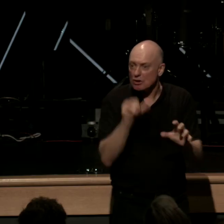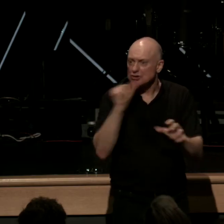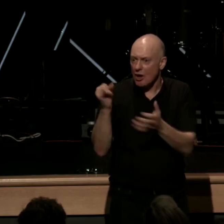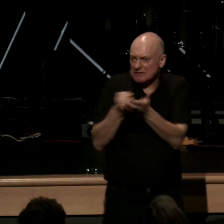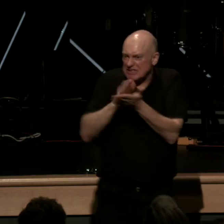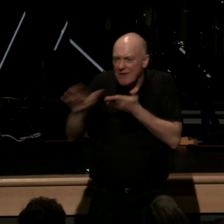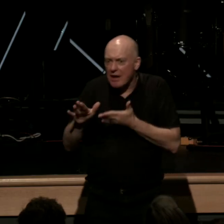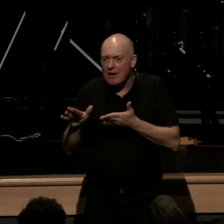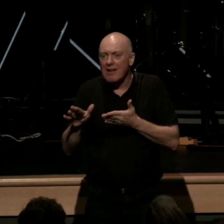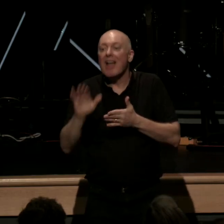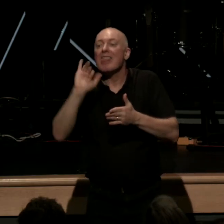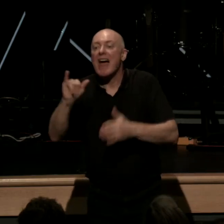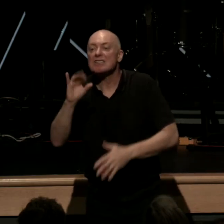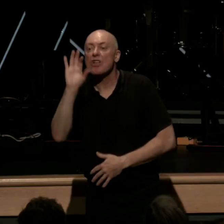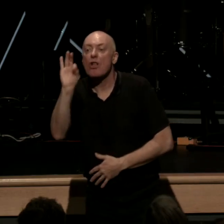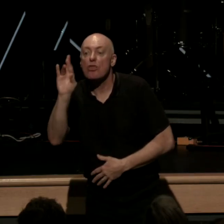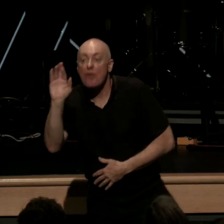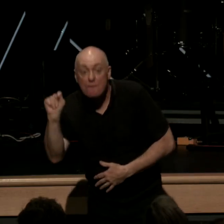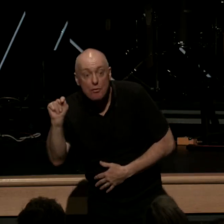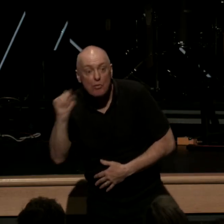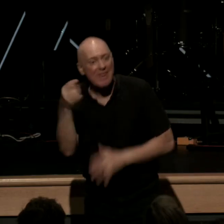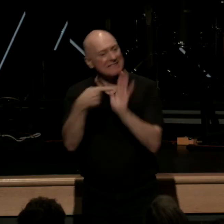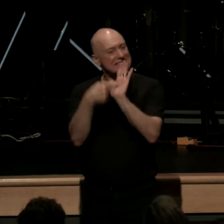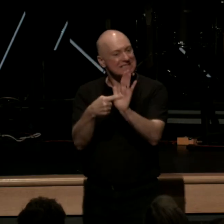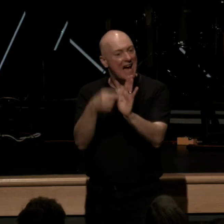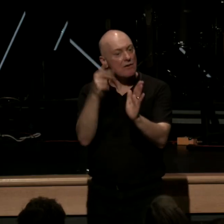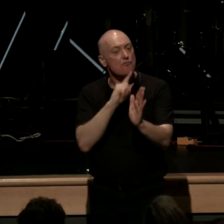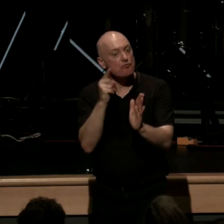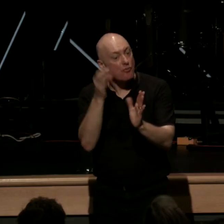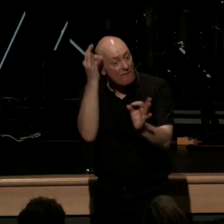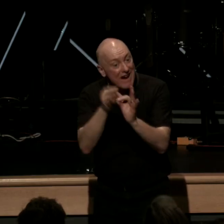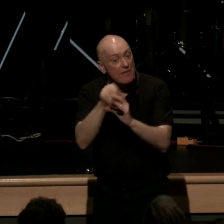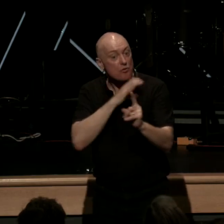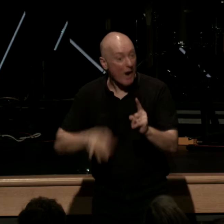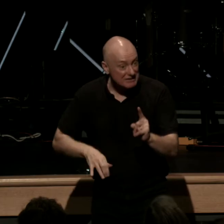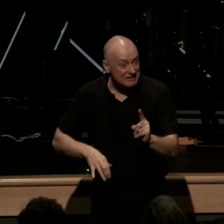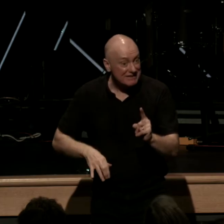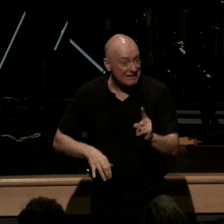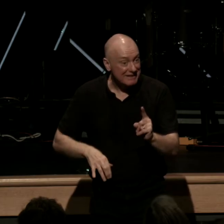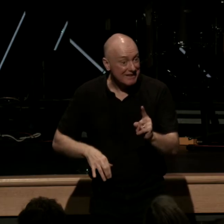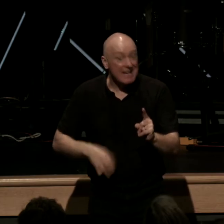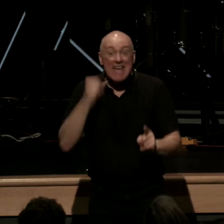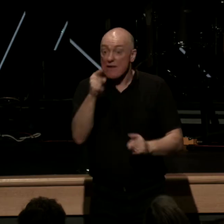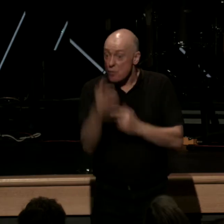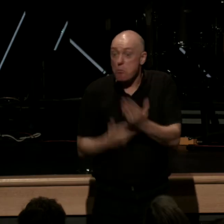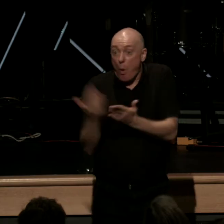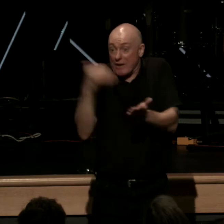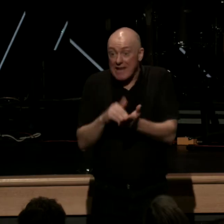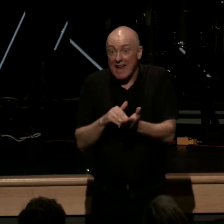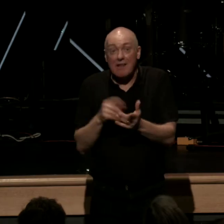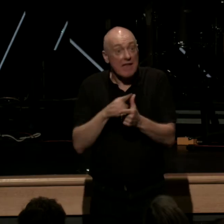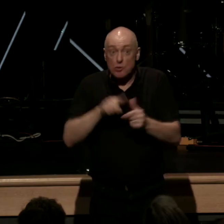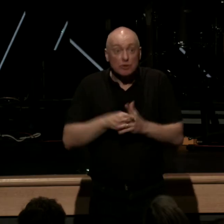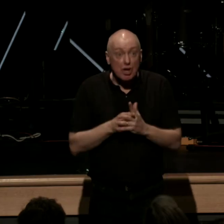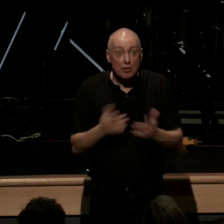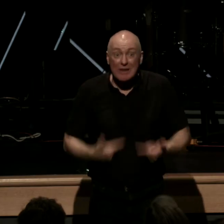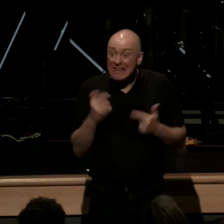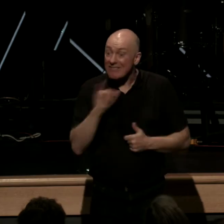fruits and the signs of true faith in Christ if you're born again you start to live like it okay so if anyone